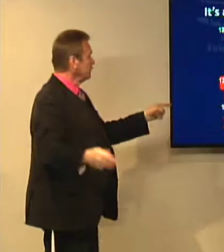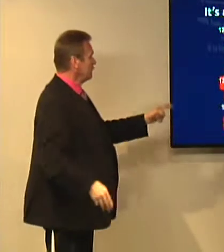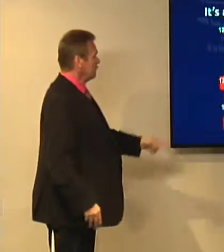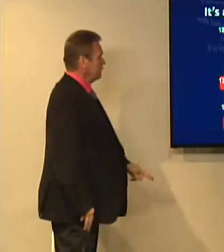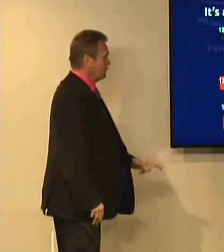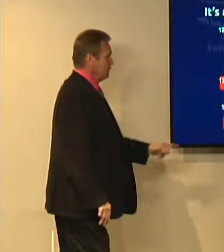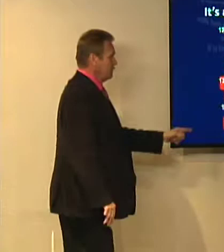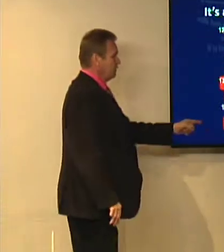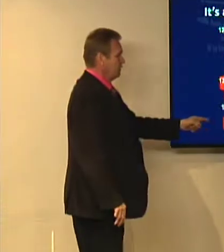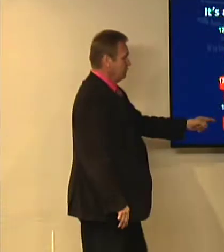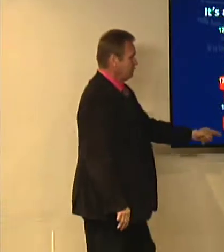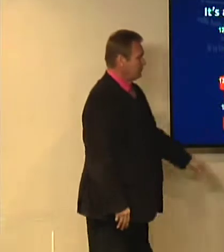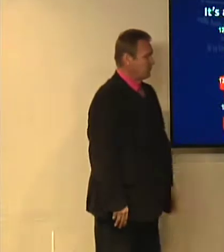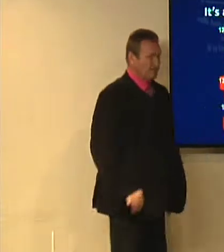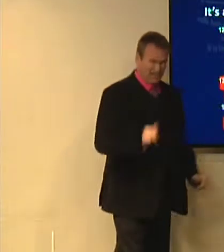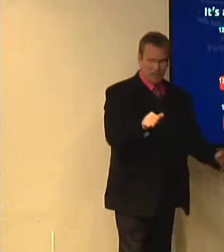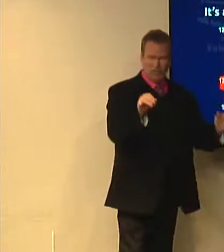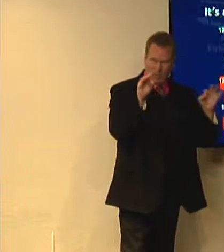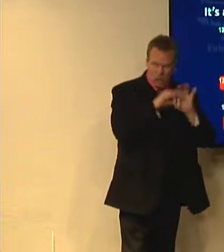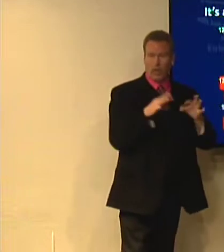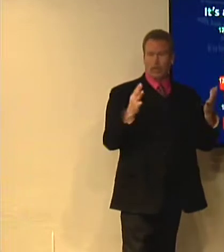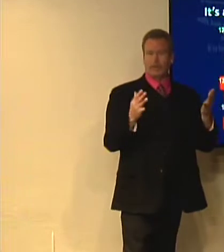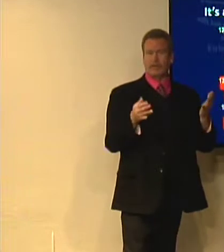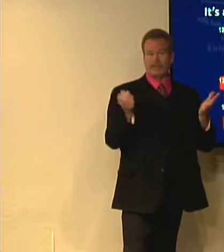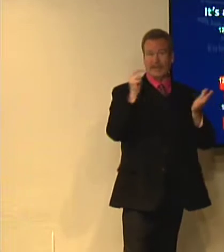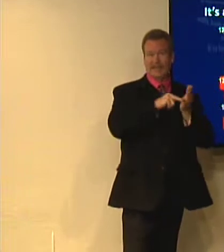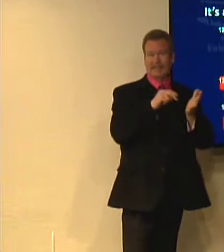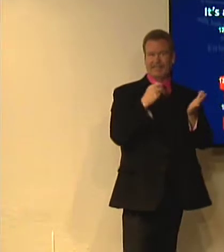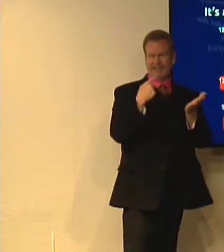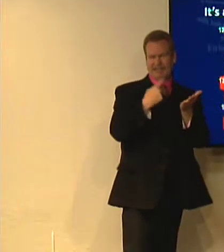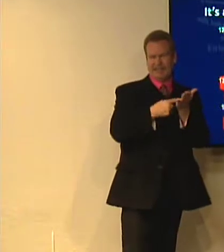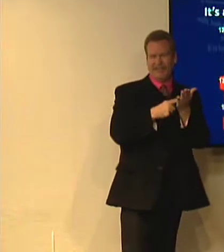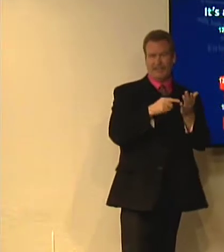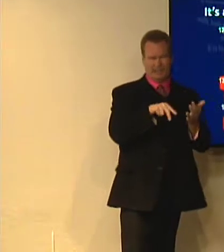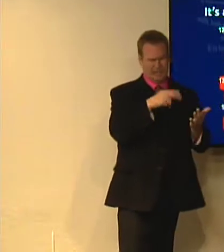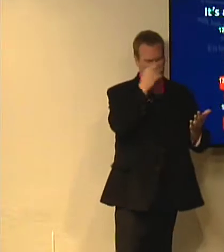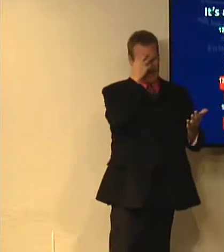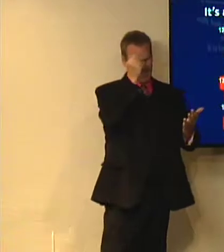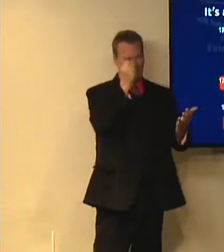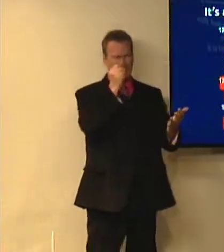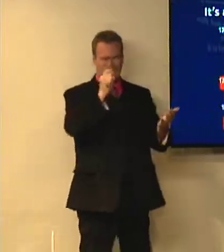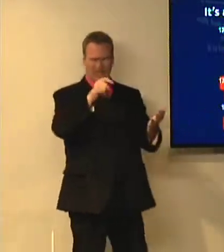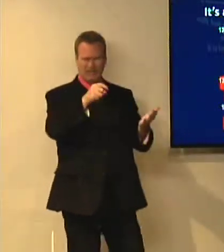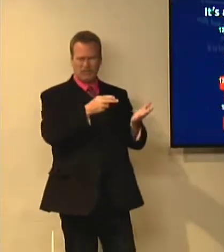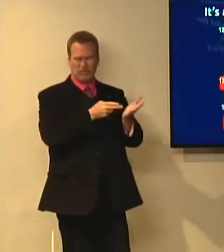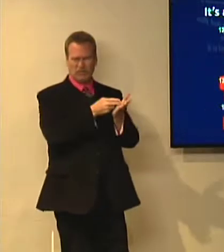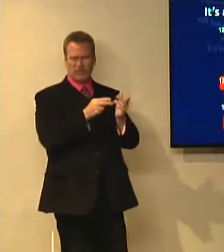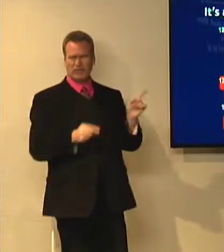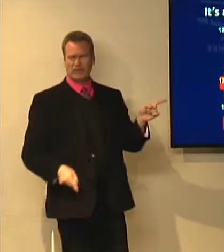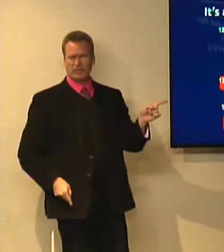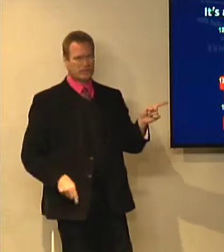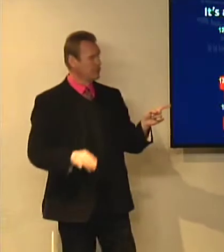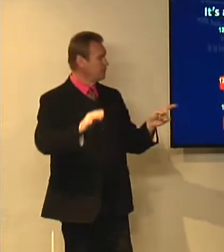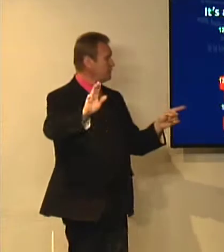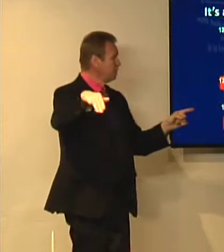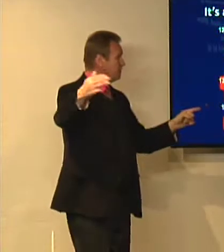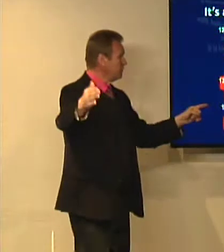the resurrection is the bedrock of our faith. It is critical for us to believe in this. We must know,